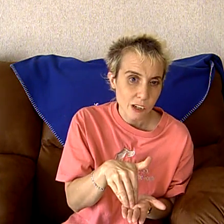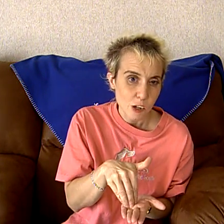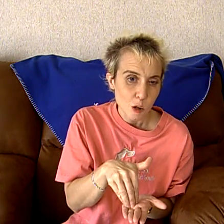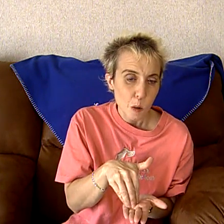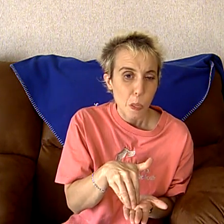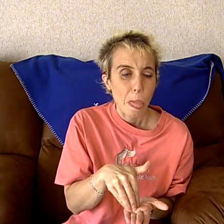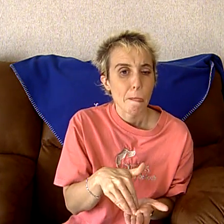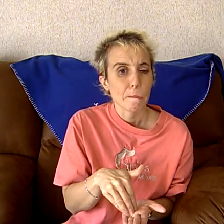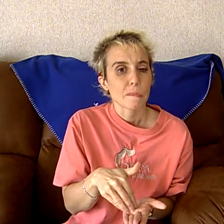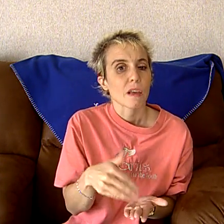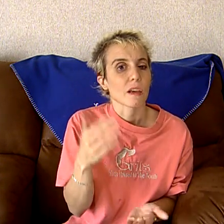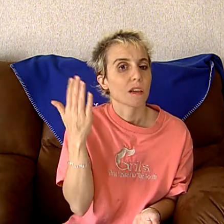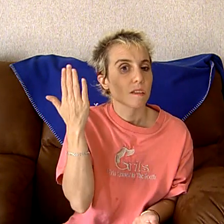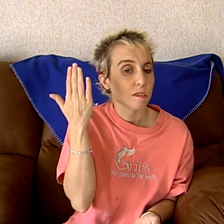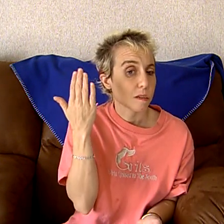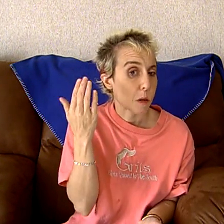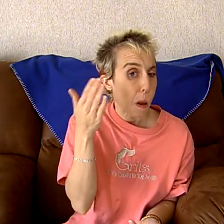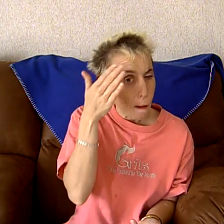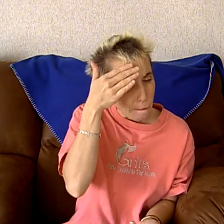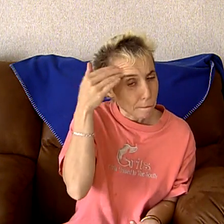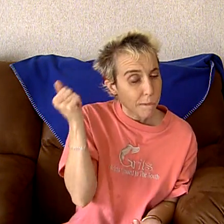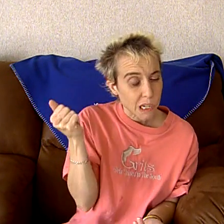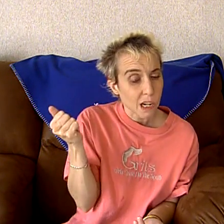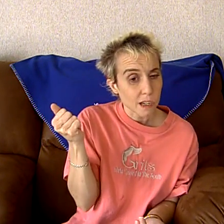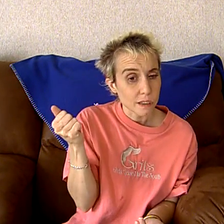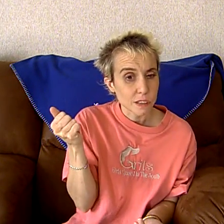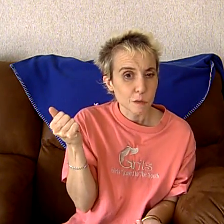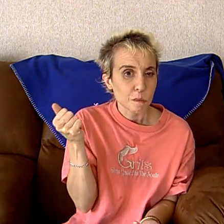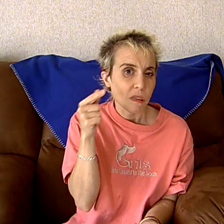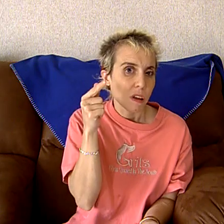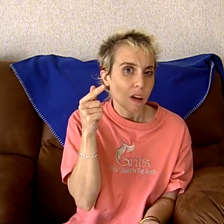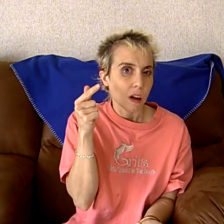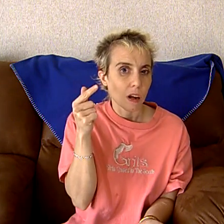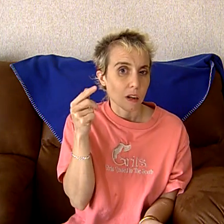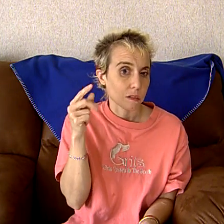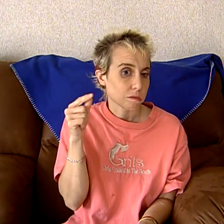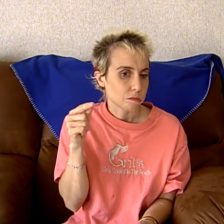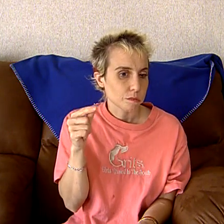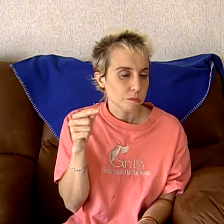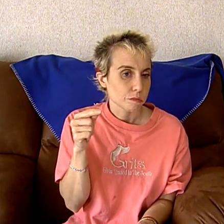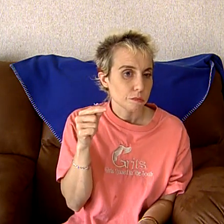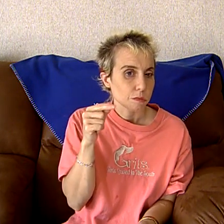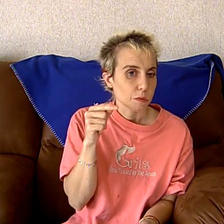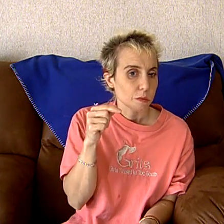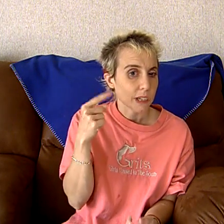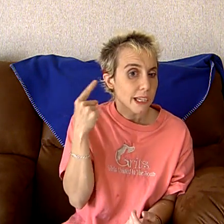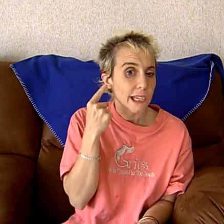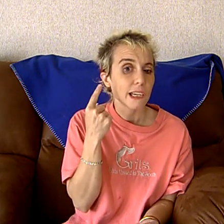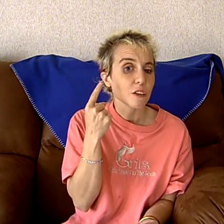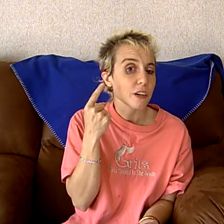is because, uh, hearing